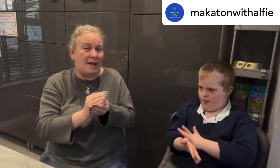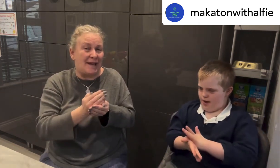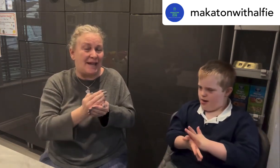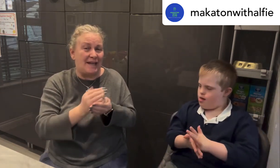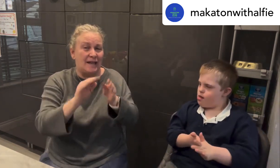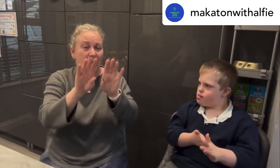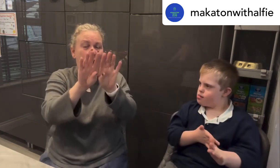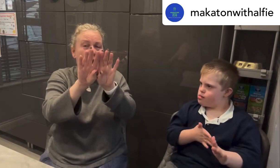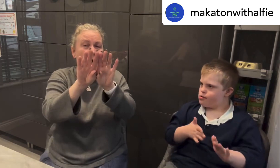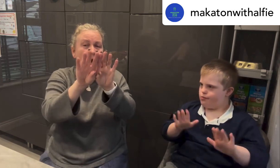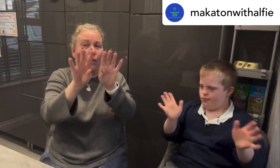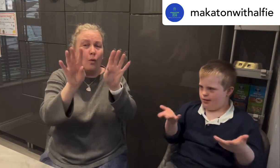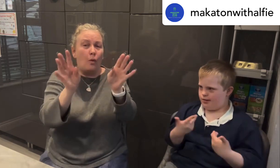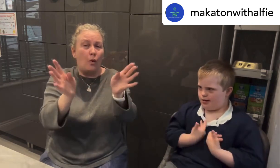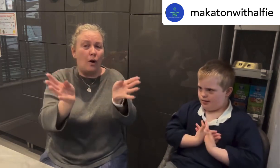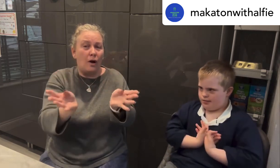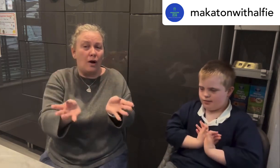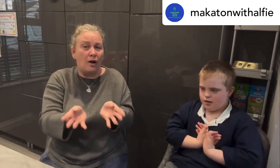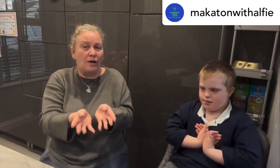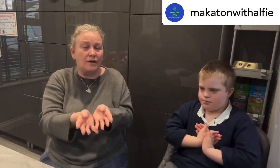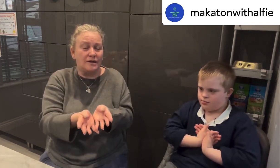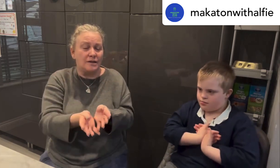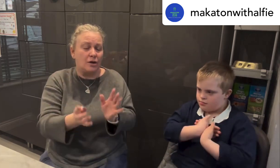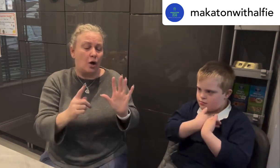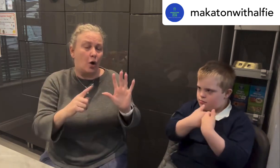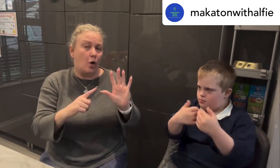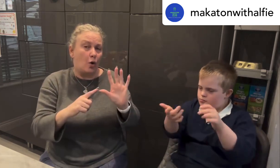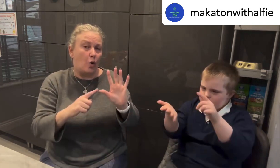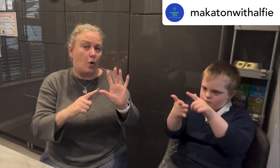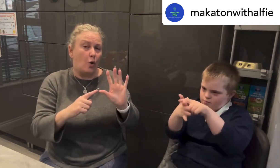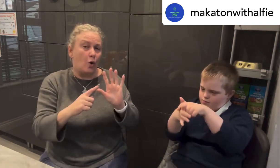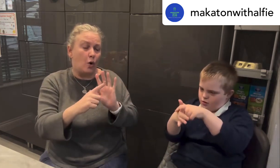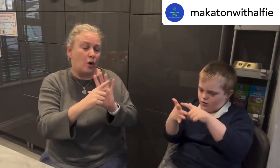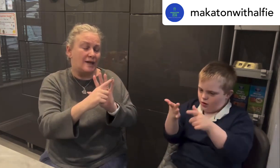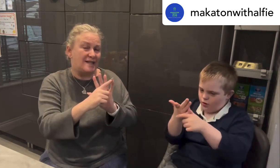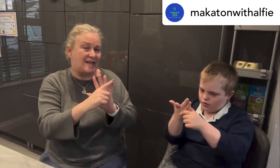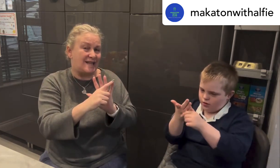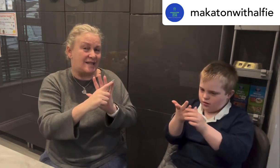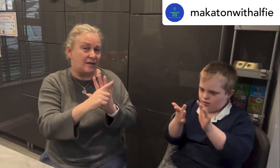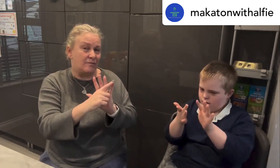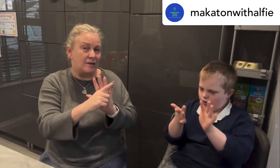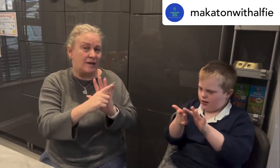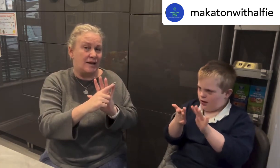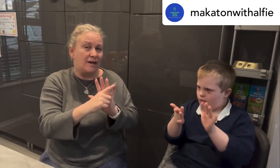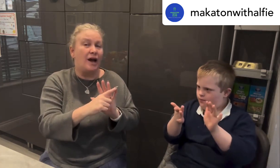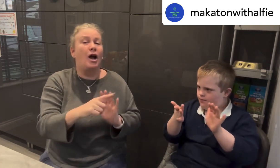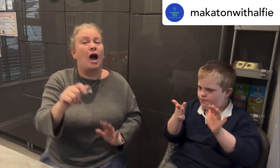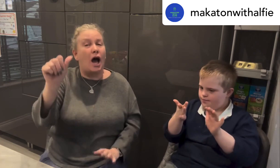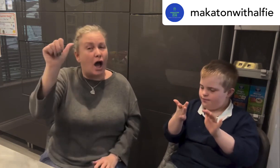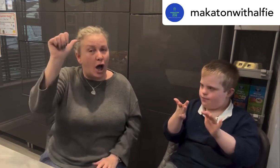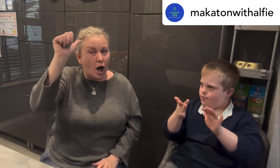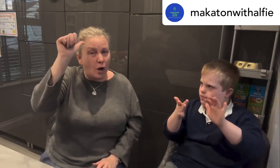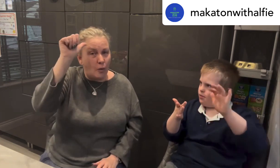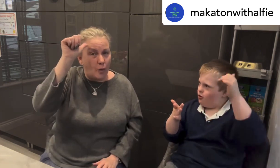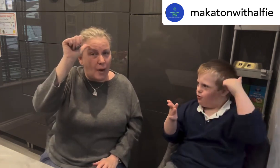world autism awareness